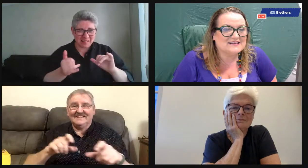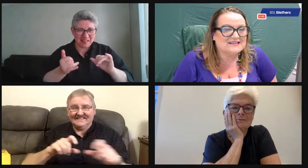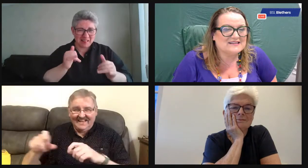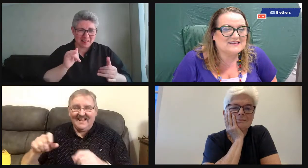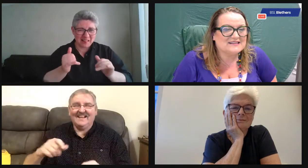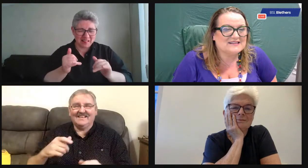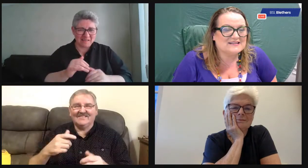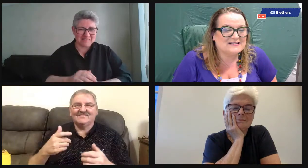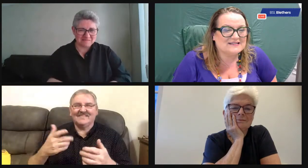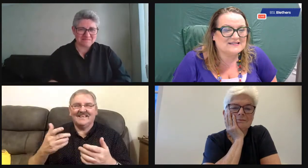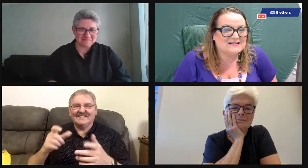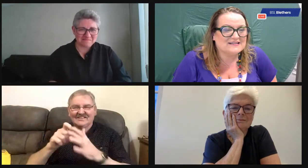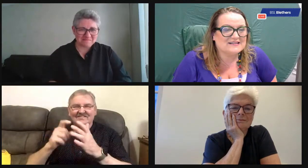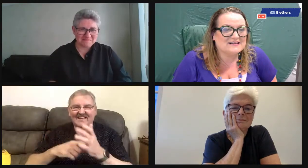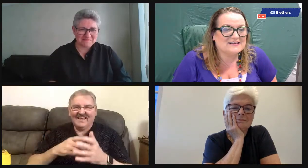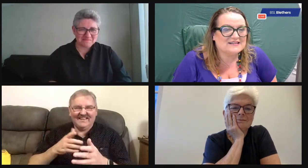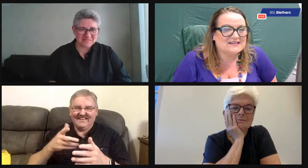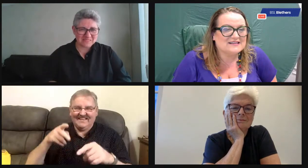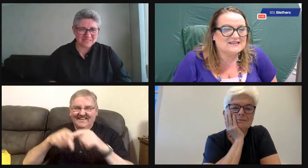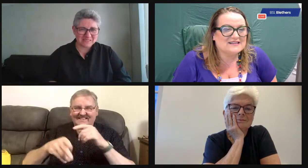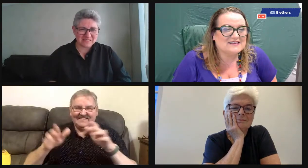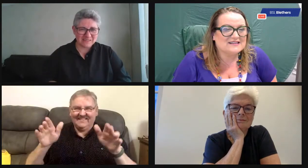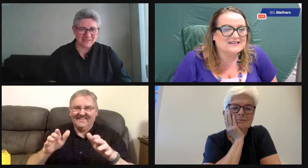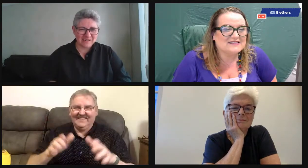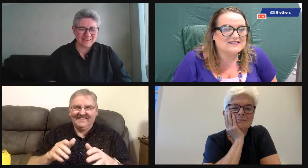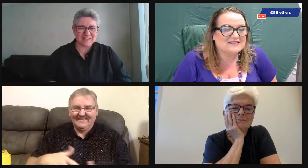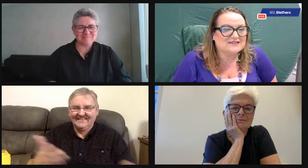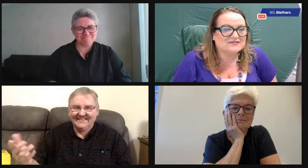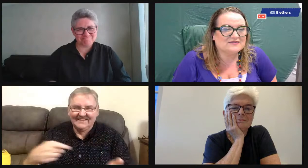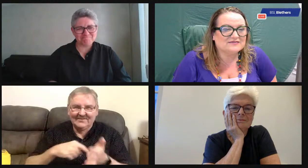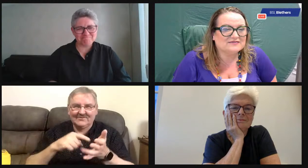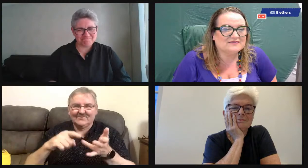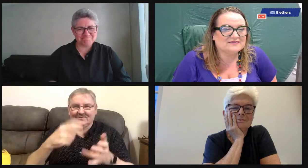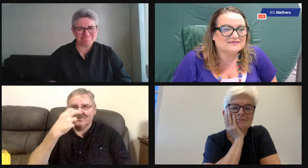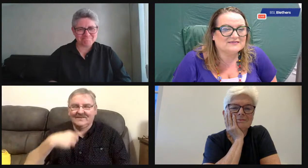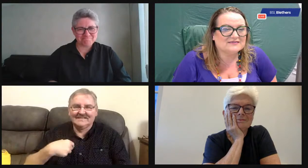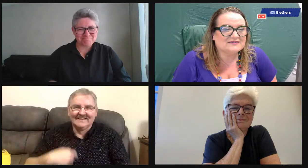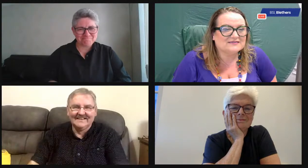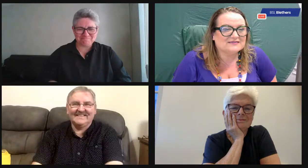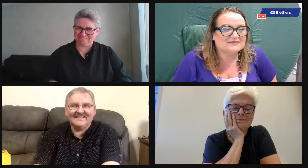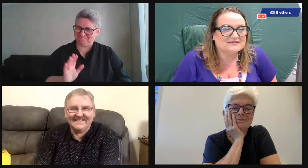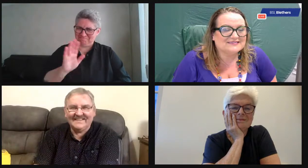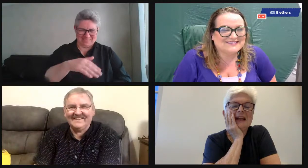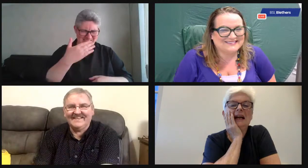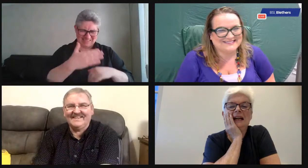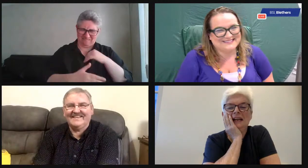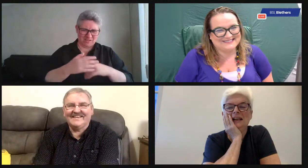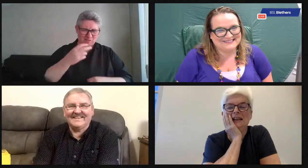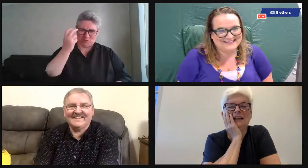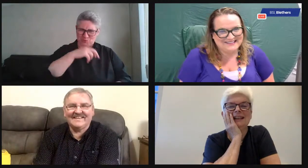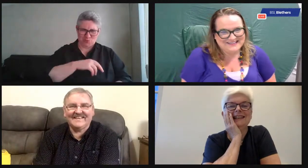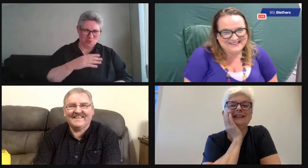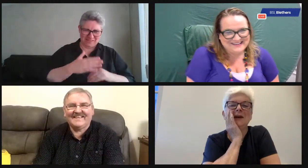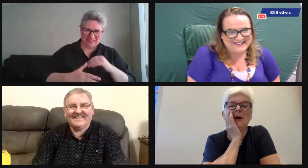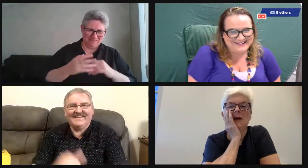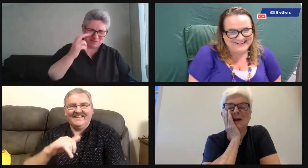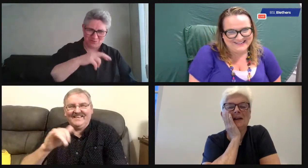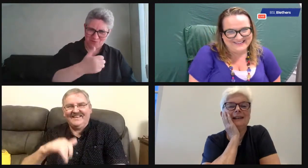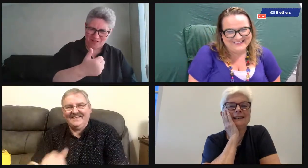those memories. Do you still do anything musical? I do some DJing, although I've cut down, but I'm getting too